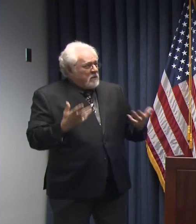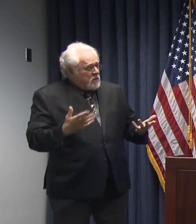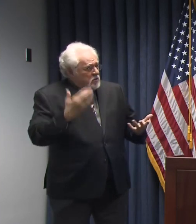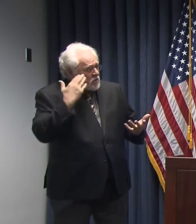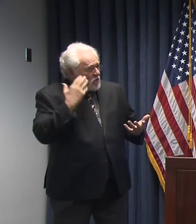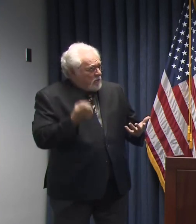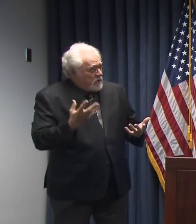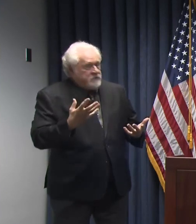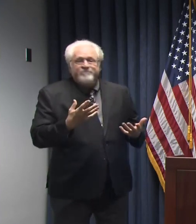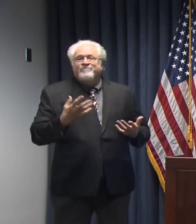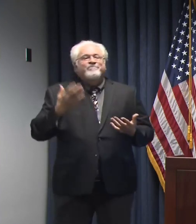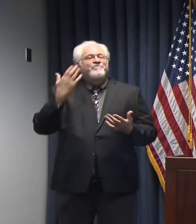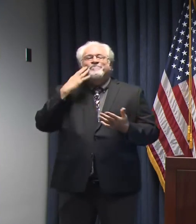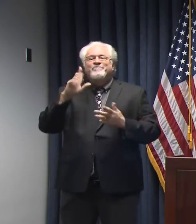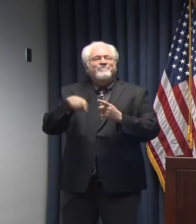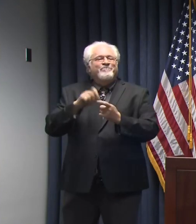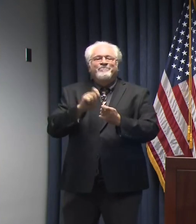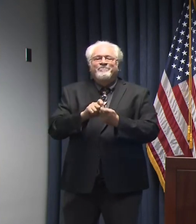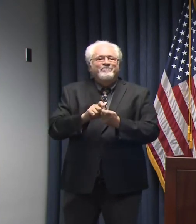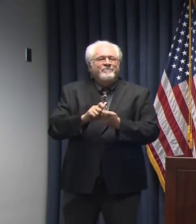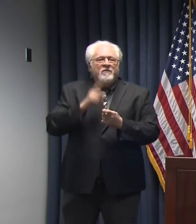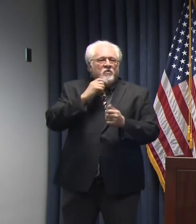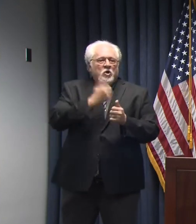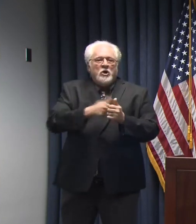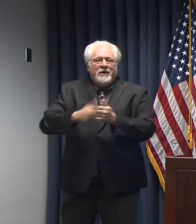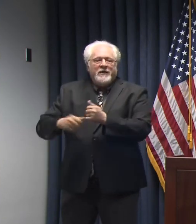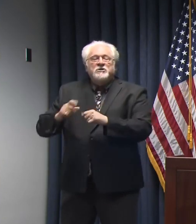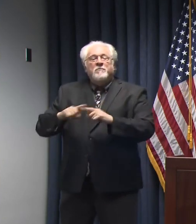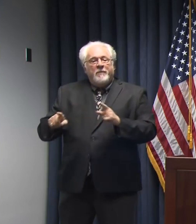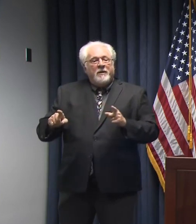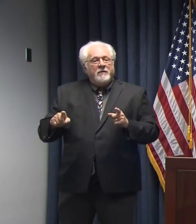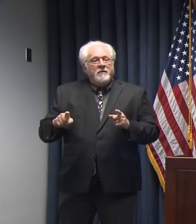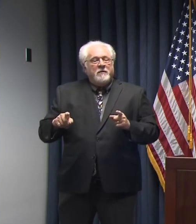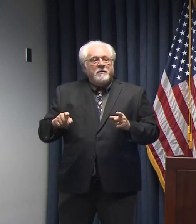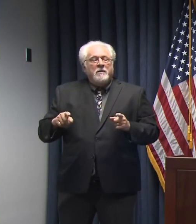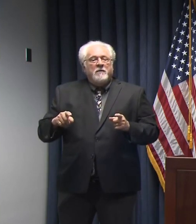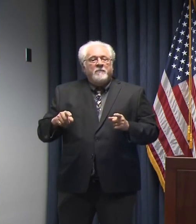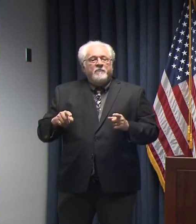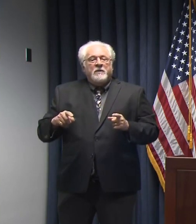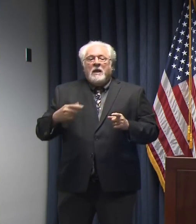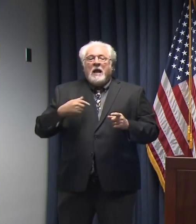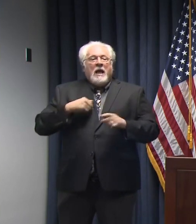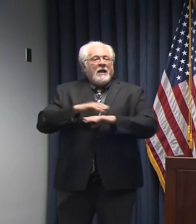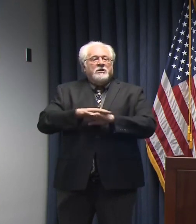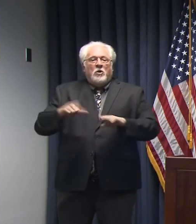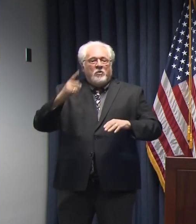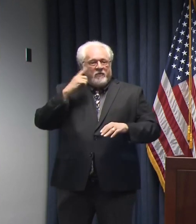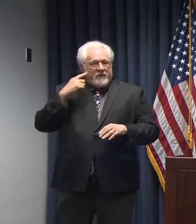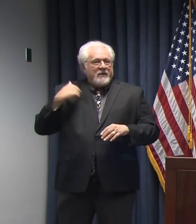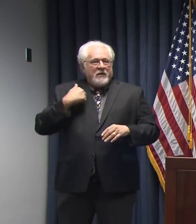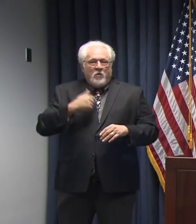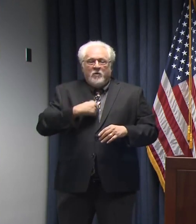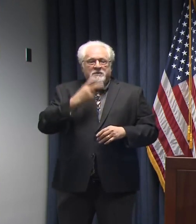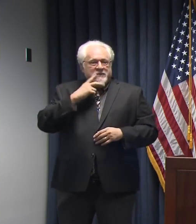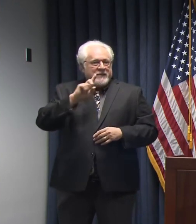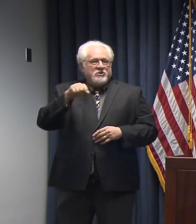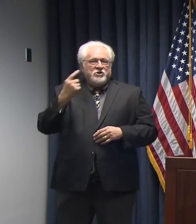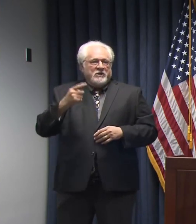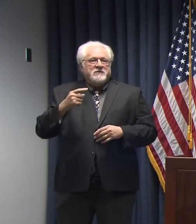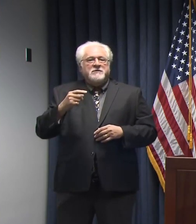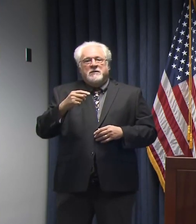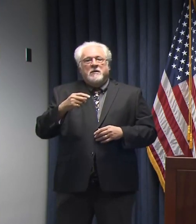that? So I don't know the specifics of each one of those cases. What I'll say is I don't think that we're necessarily seeing just extremes.